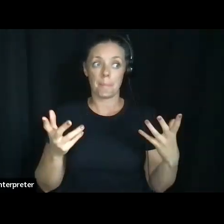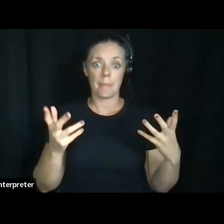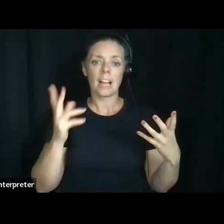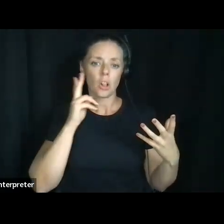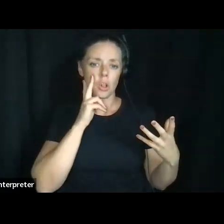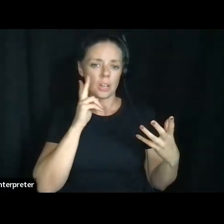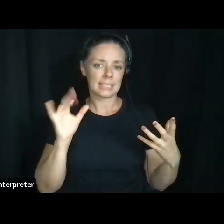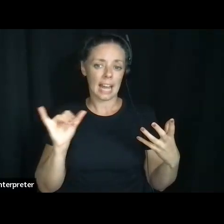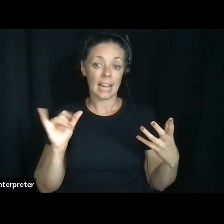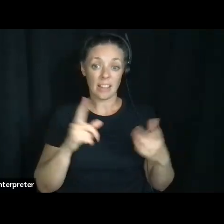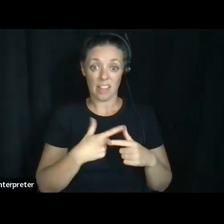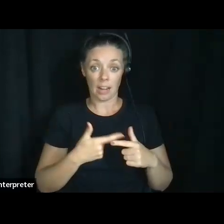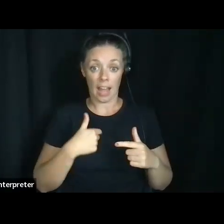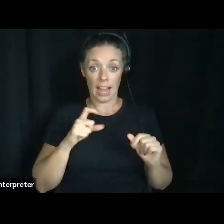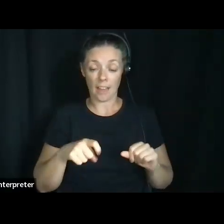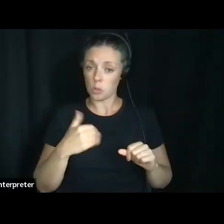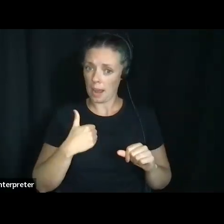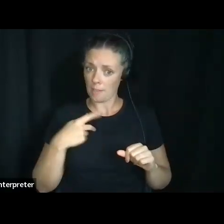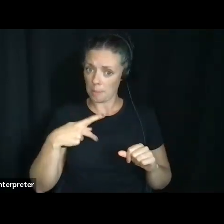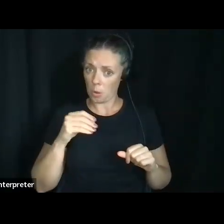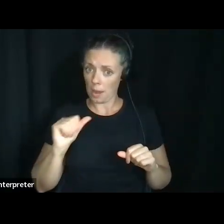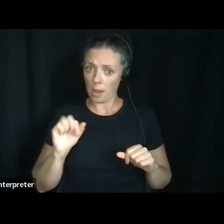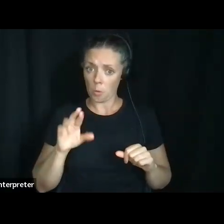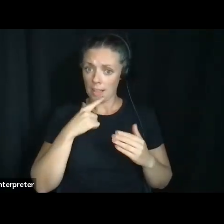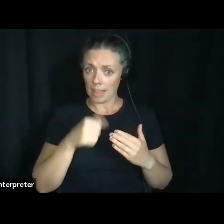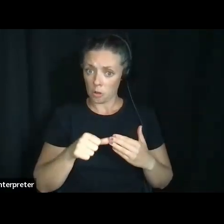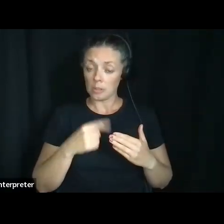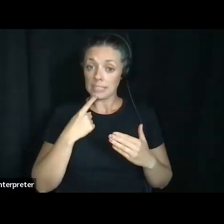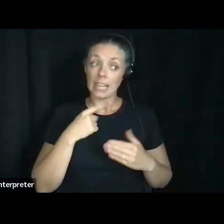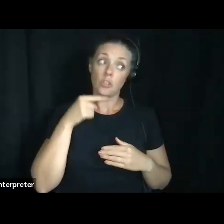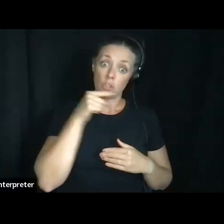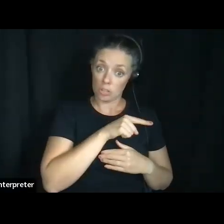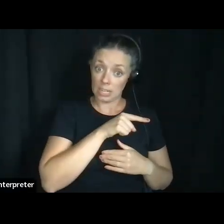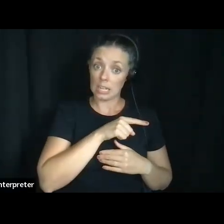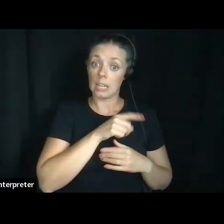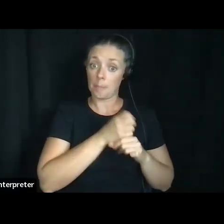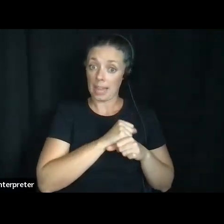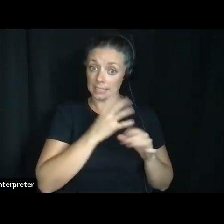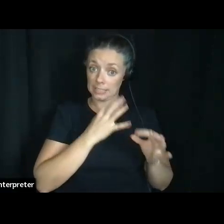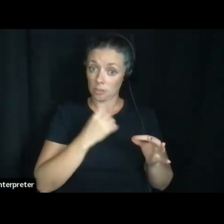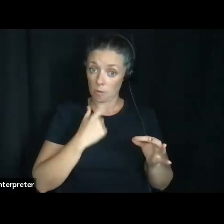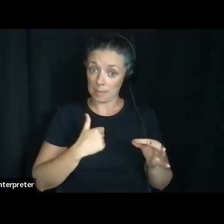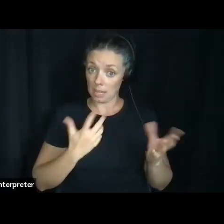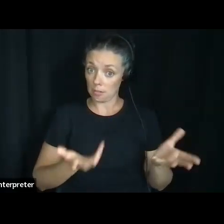then I would have to have like a power and attorney or letter that said that she's the one that has to make the decision.